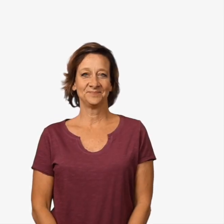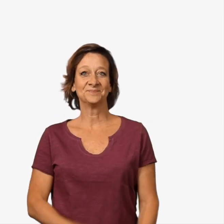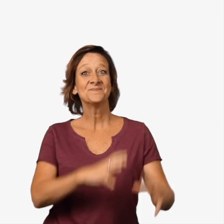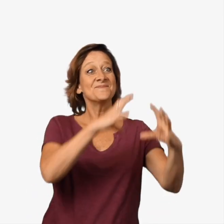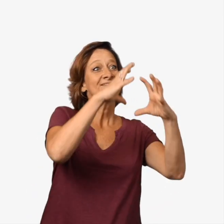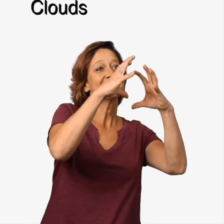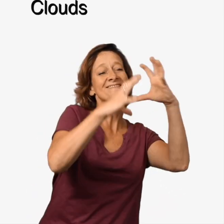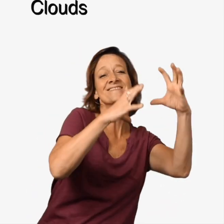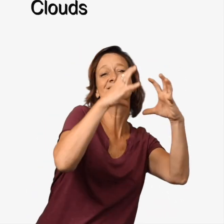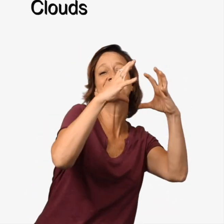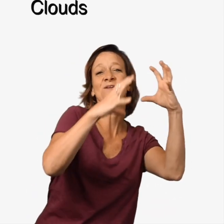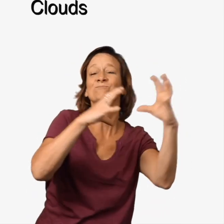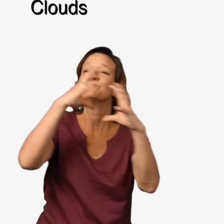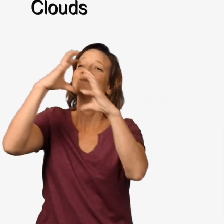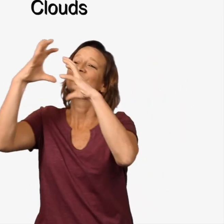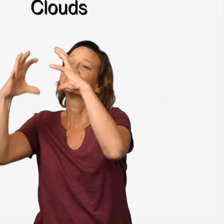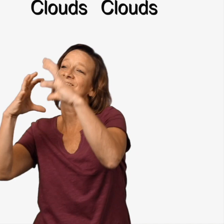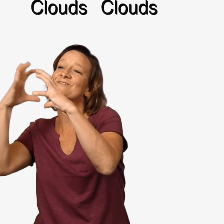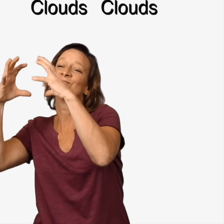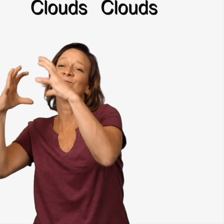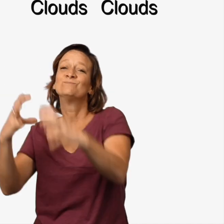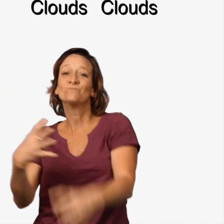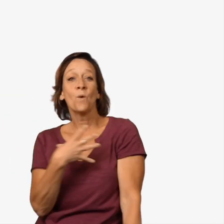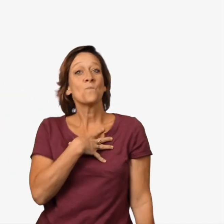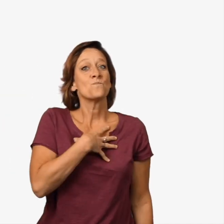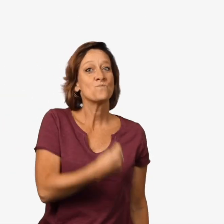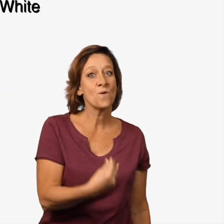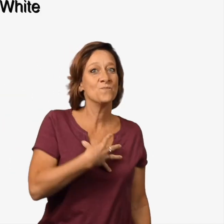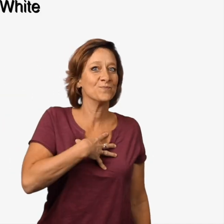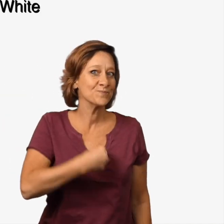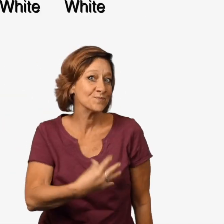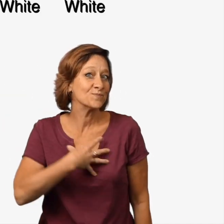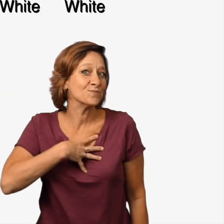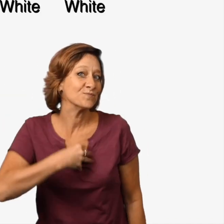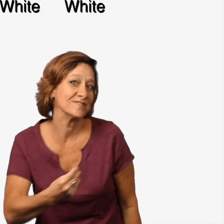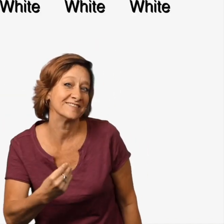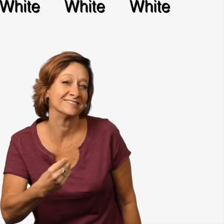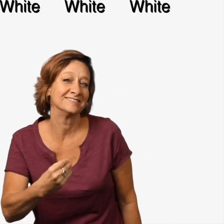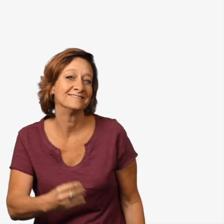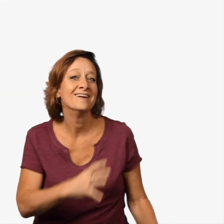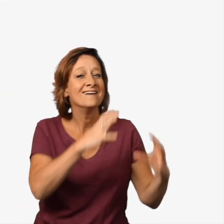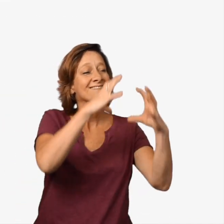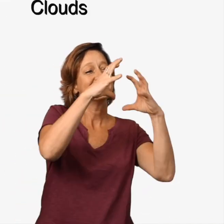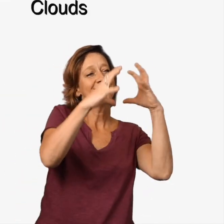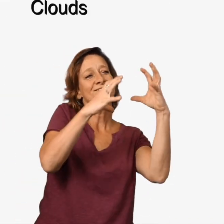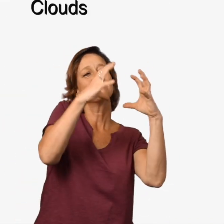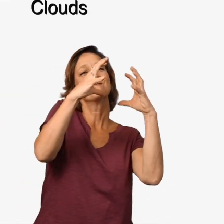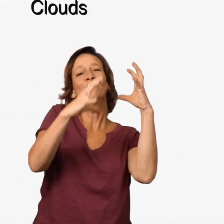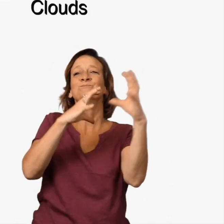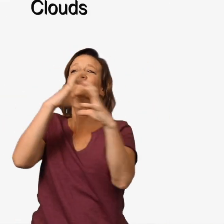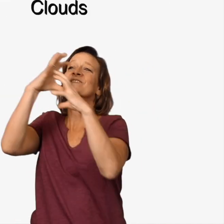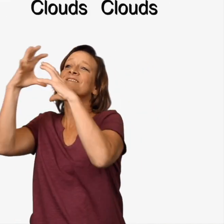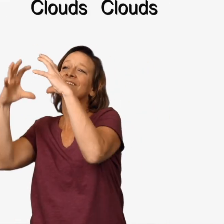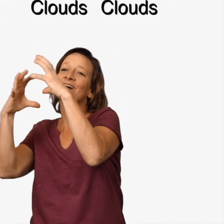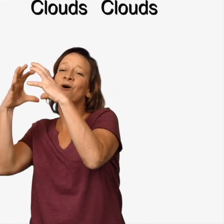Clouds. Clouds, clouds. White, white, white. Clouds, clouds.